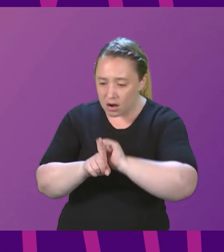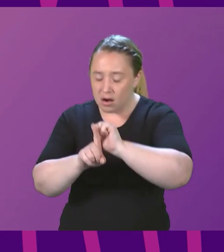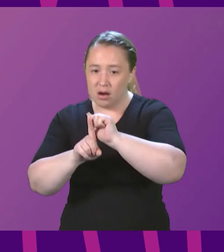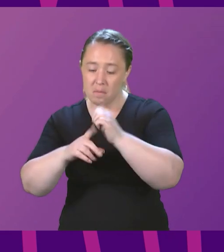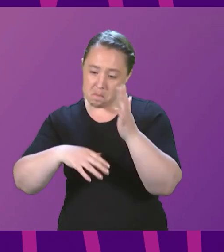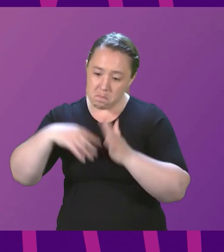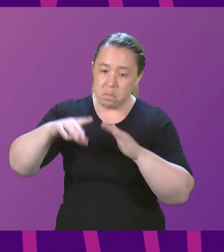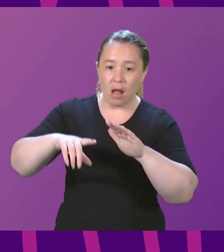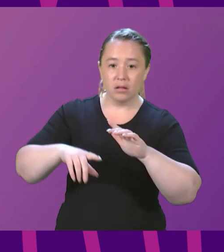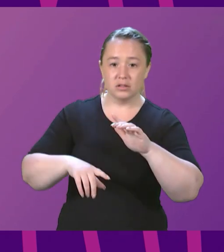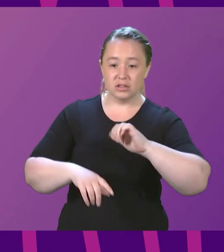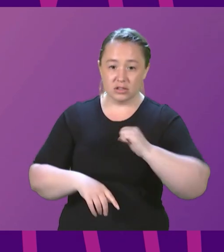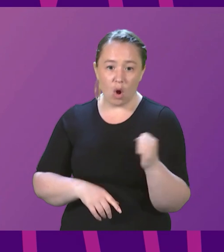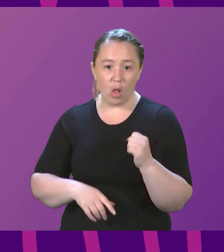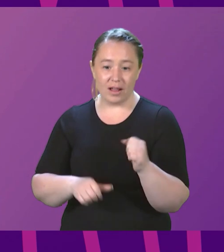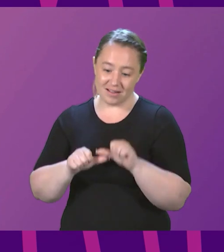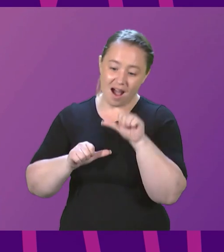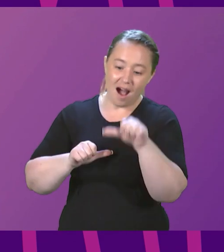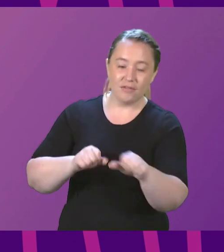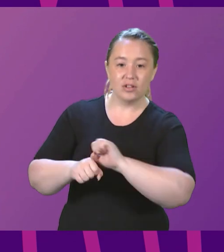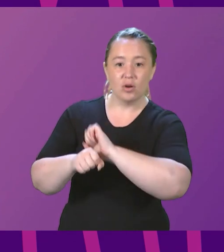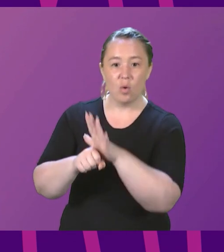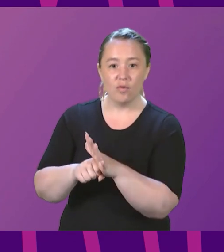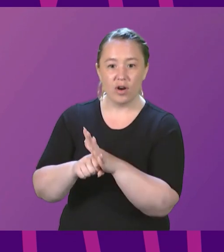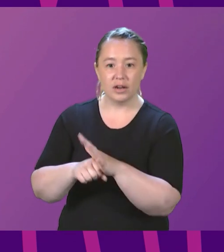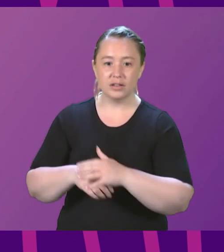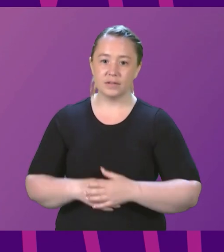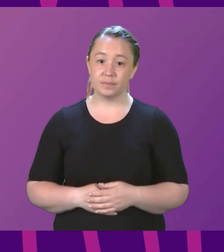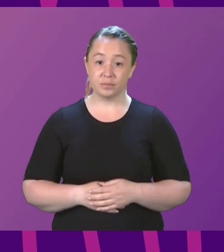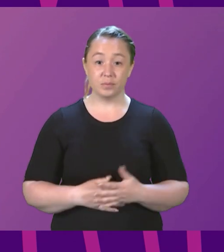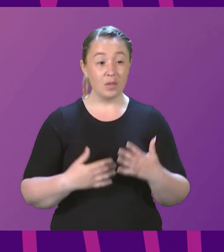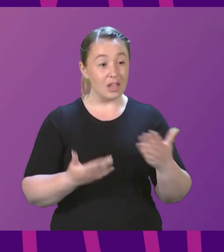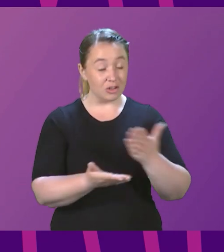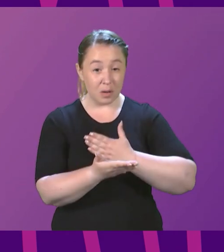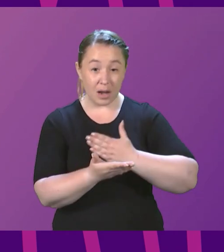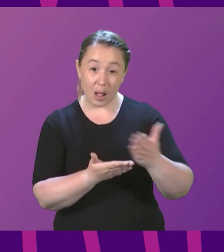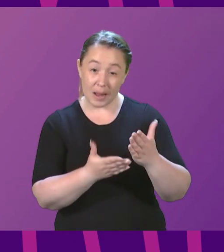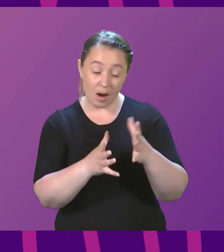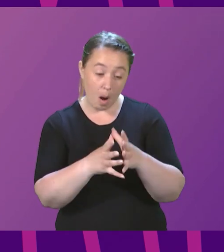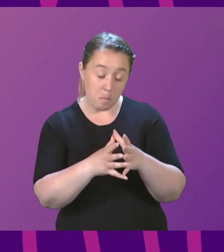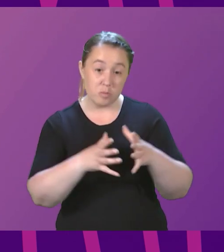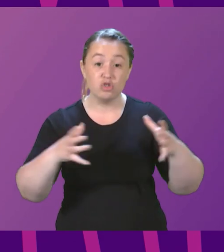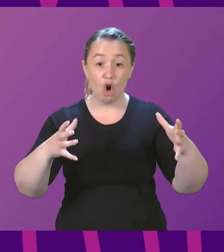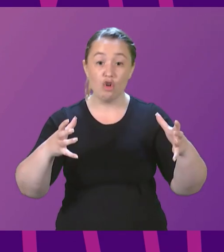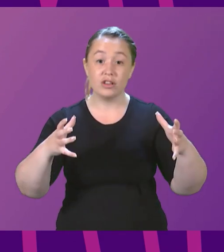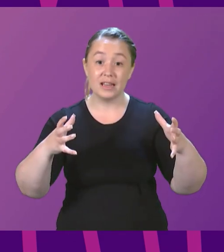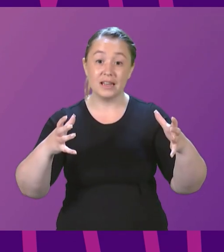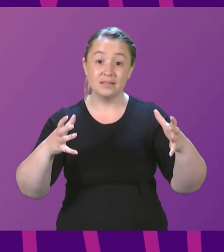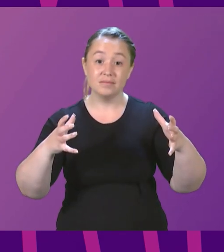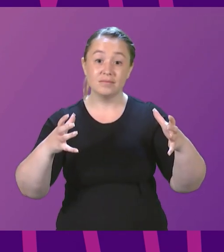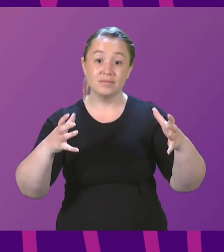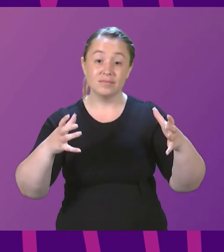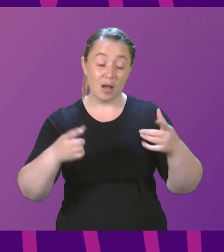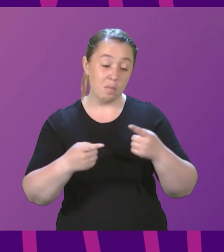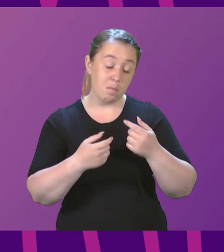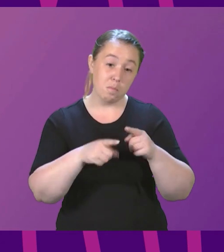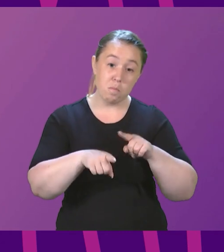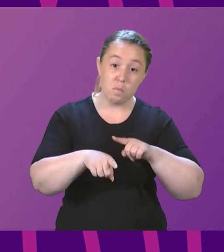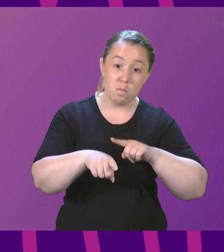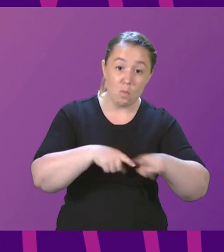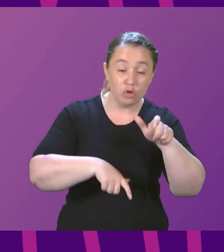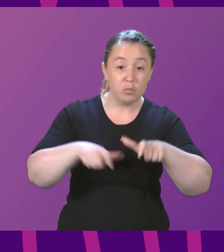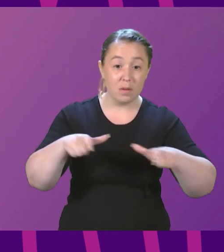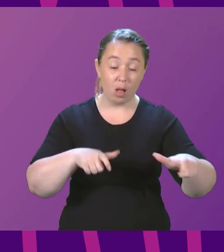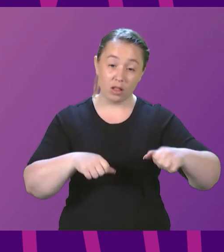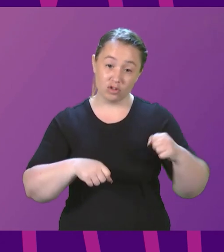is also the last thing a clear majority of Scottish people want. The first minister speaks